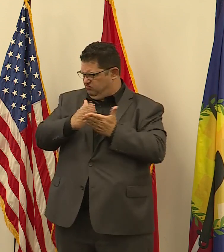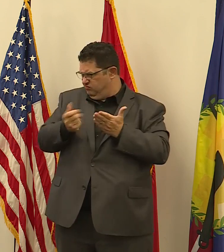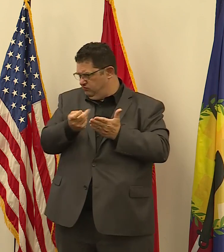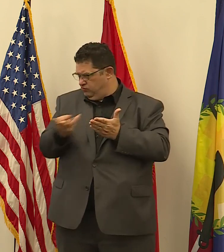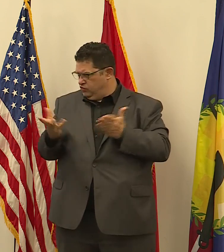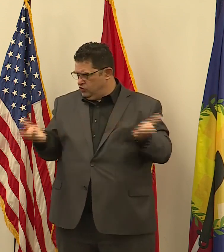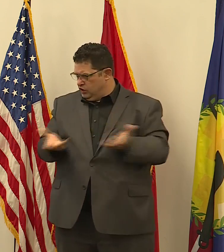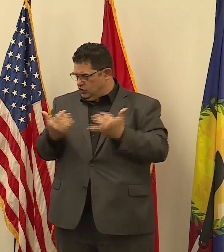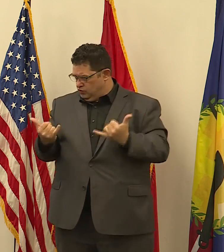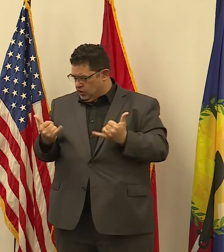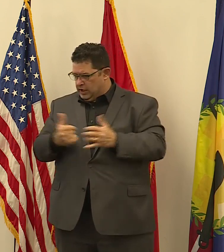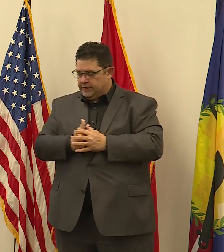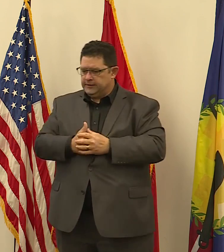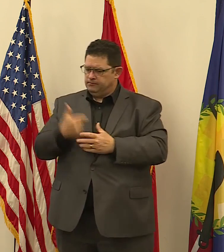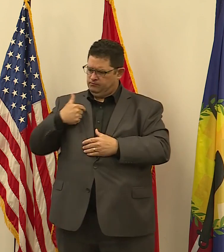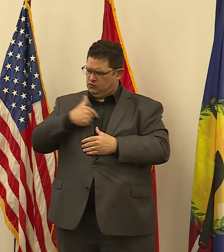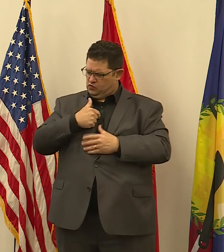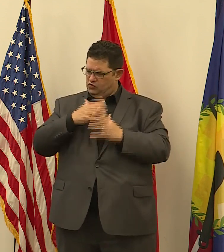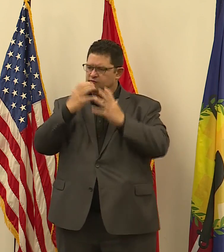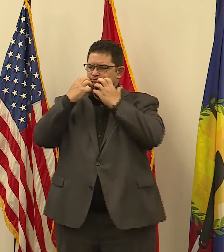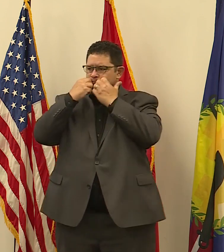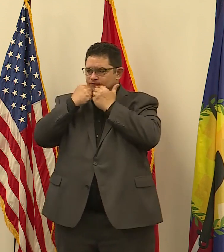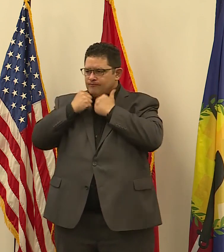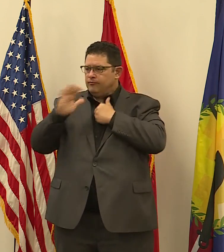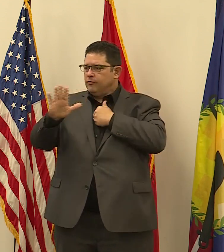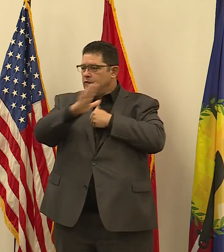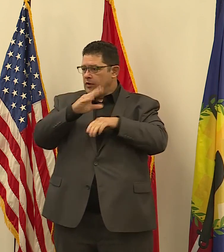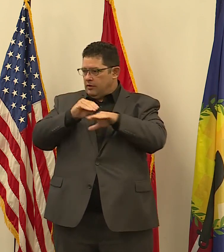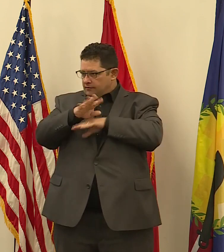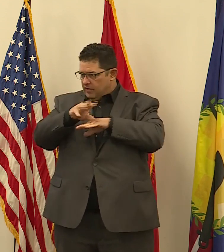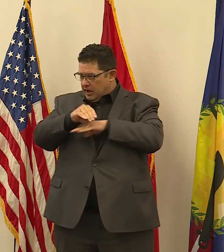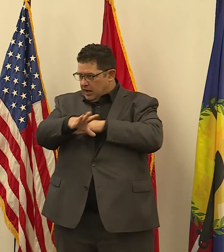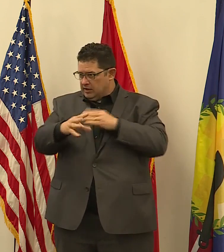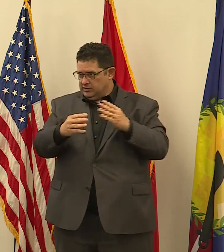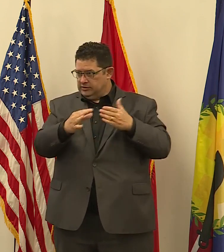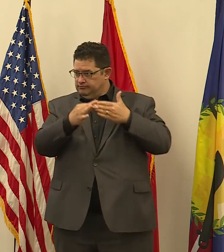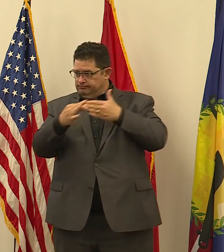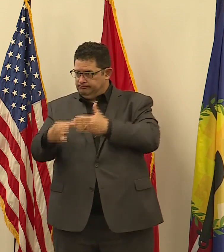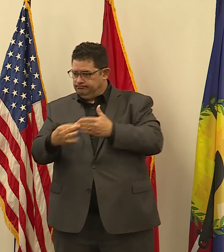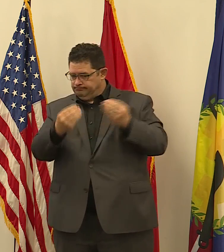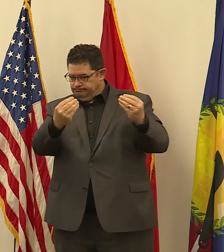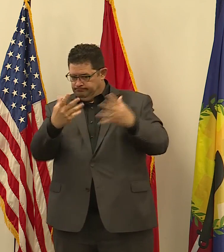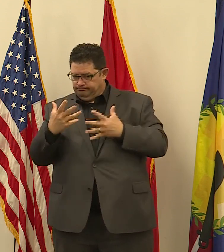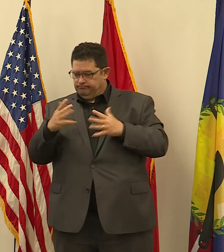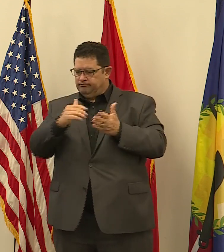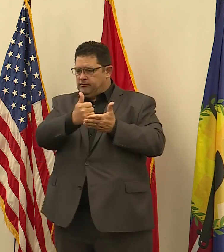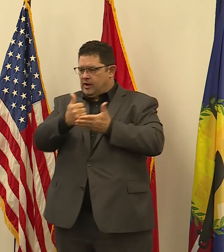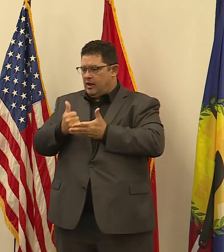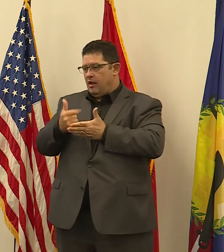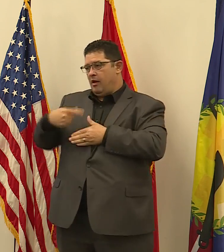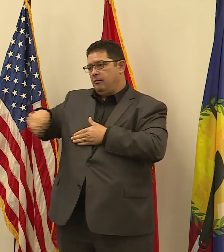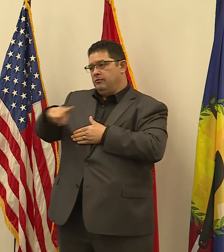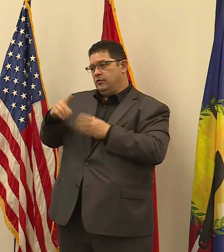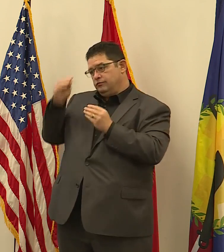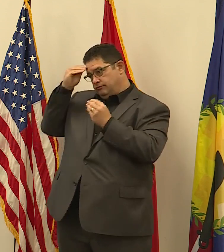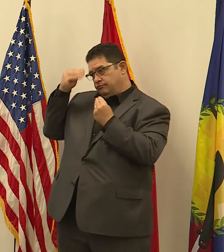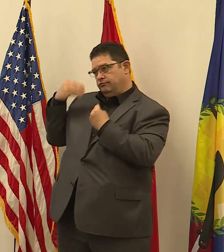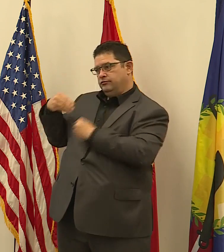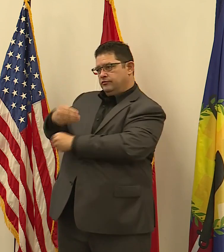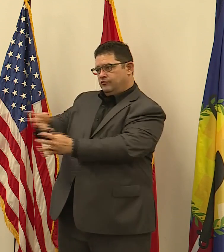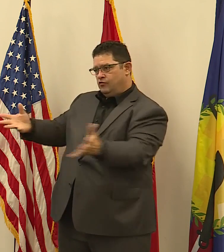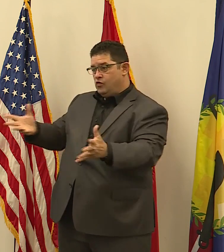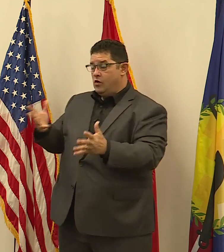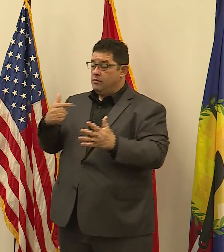We value their advice and dedication to help keep our residents informed. And I'm announcing today that the County Health